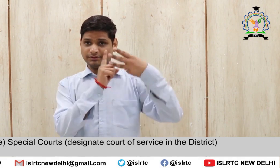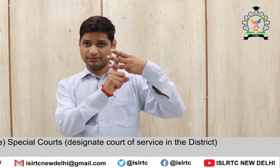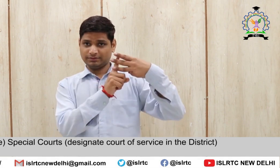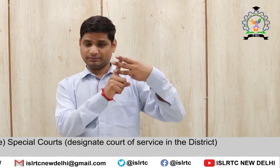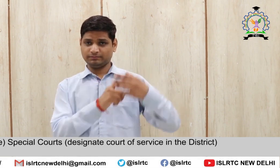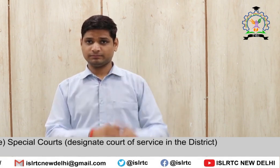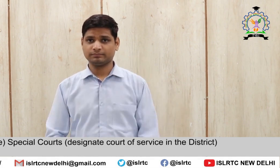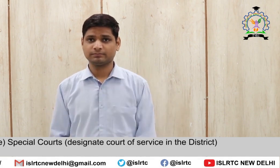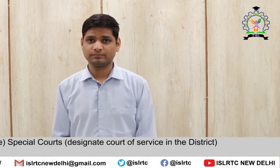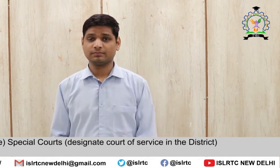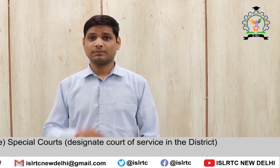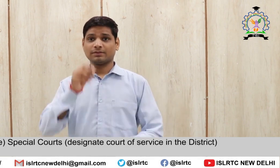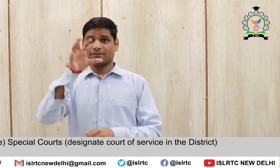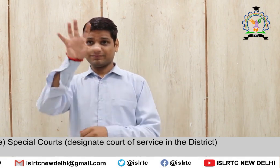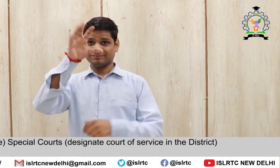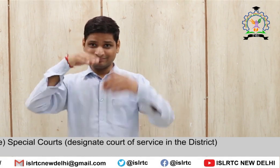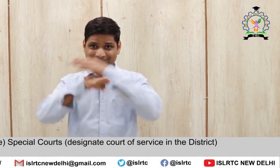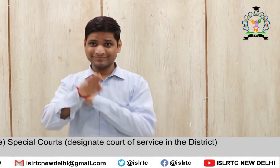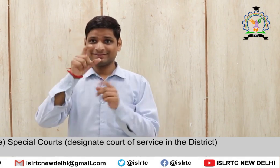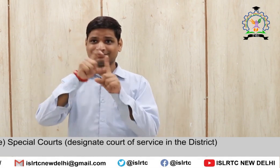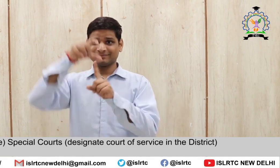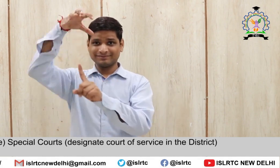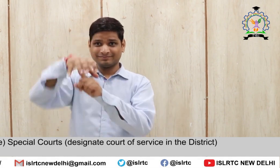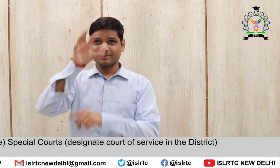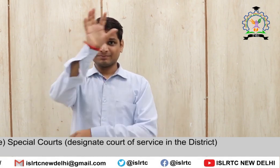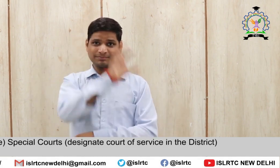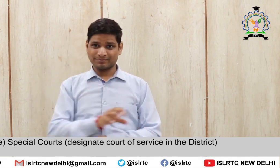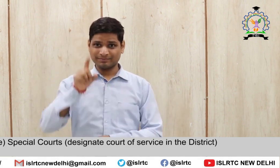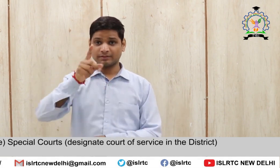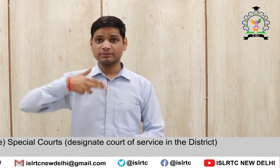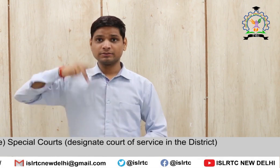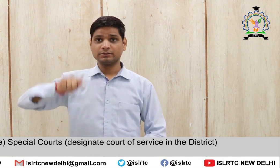E. Special Courts Designate Court of Service in the District